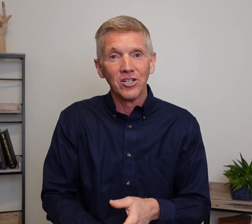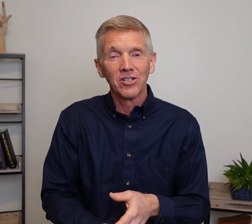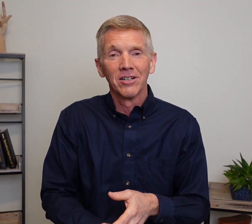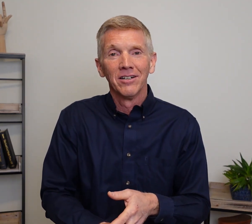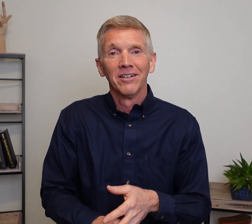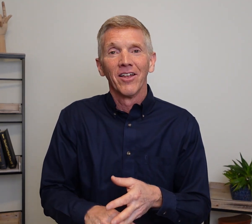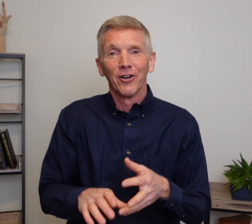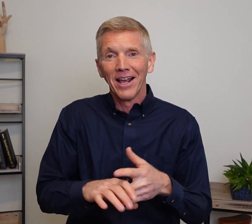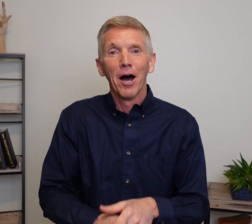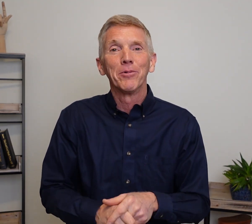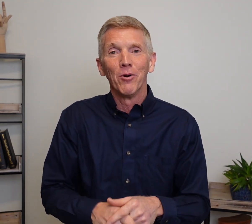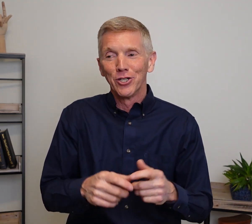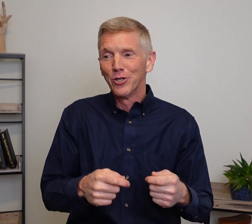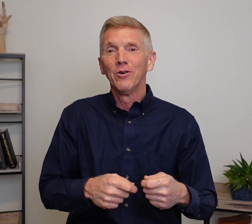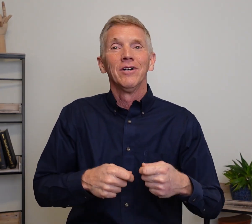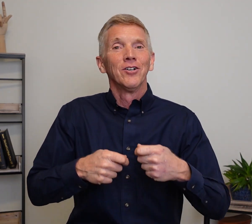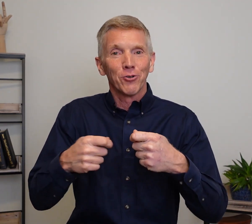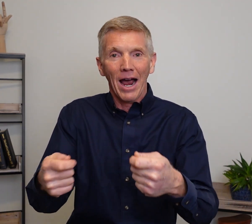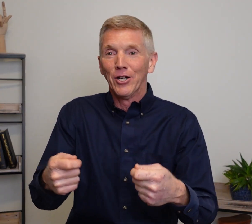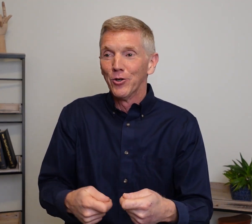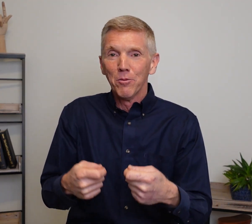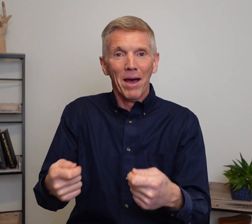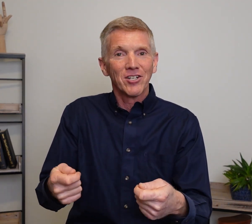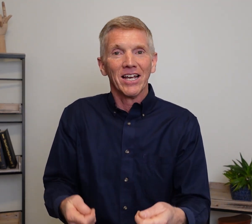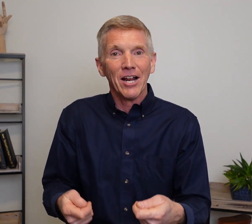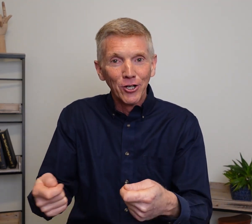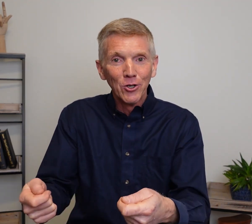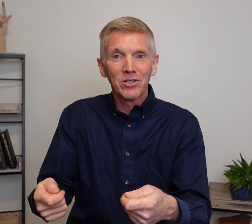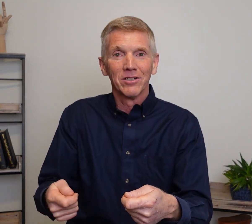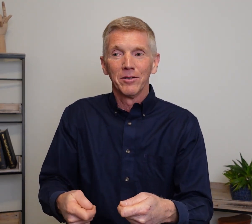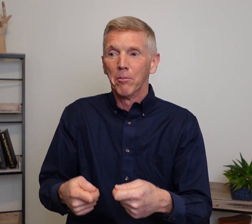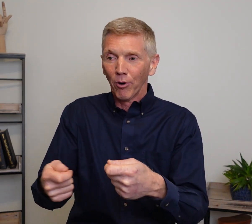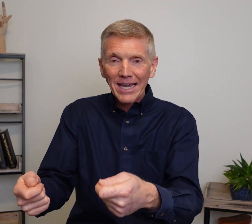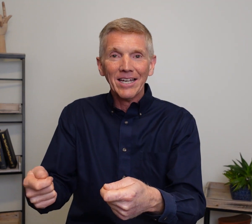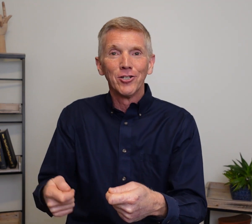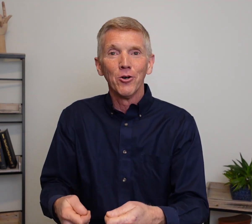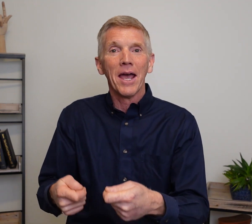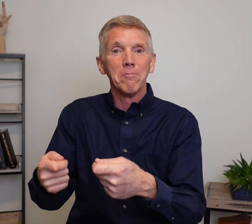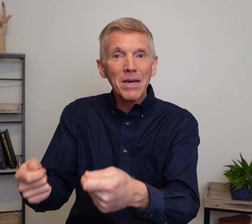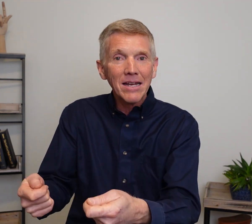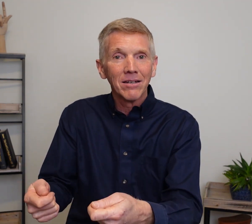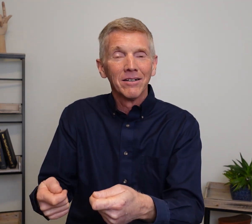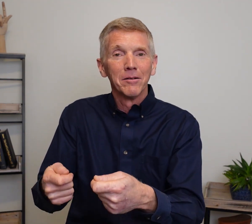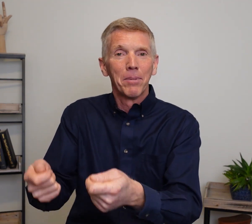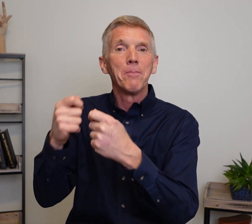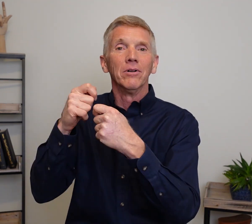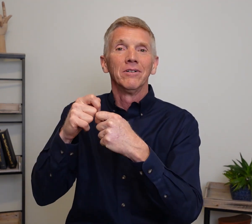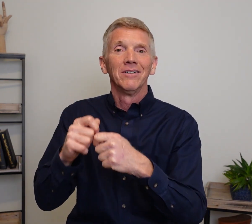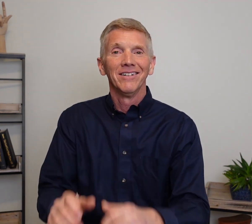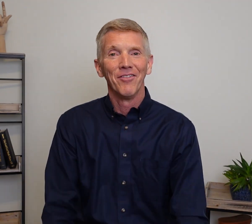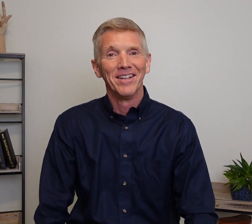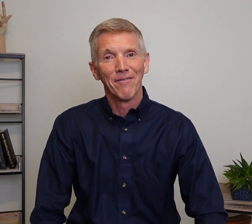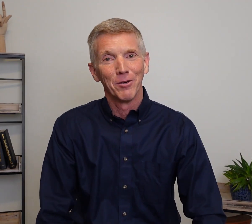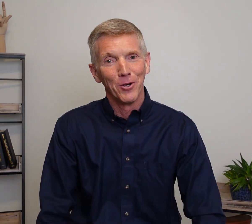that are going to help you as you try and do your best to introduce, break into, and meet people in the deaf community.